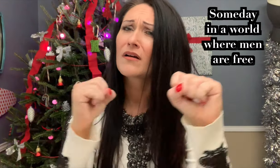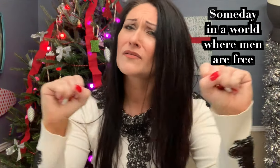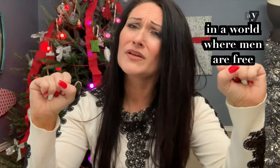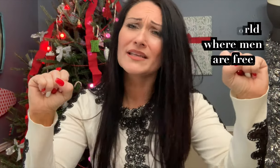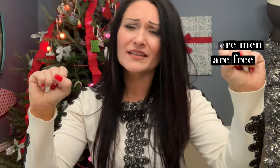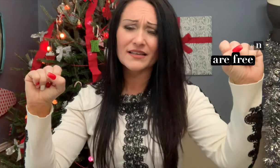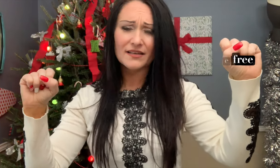afraid.